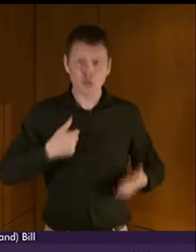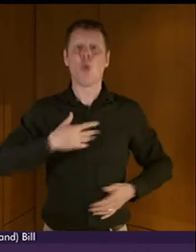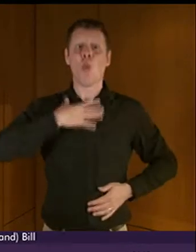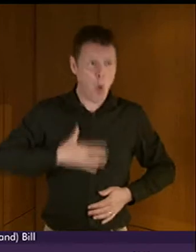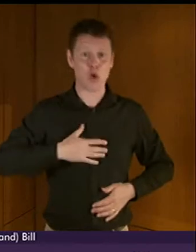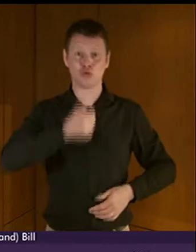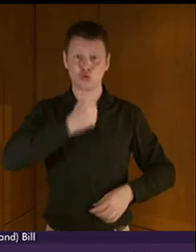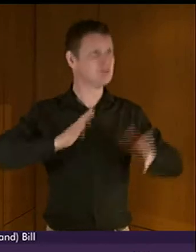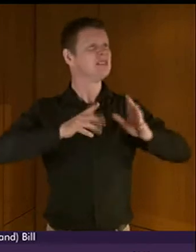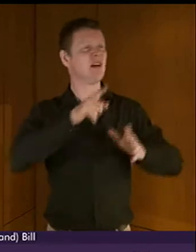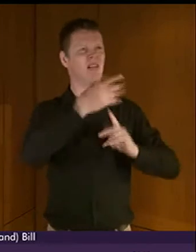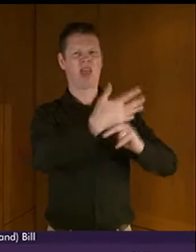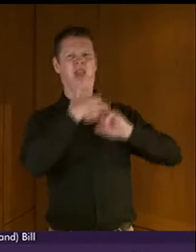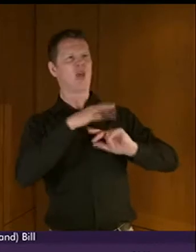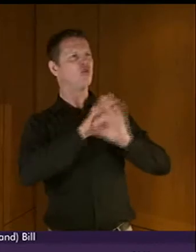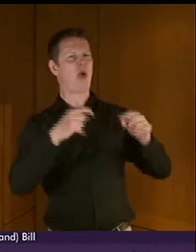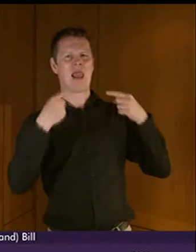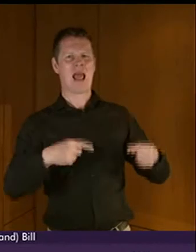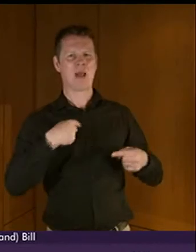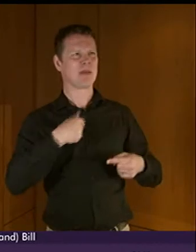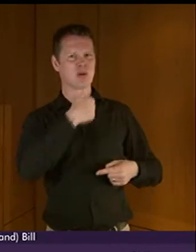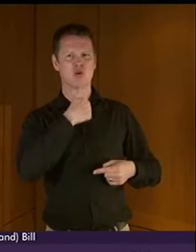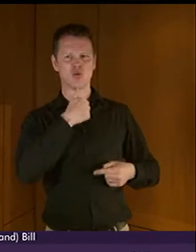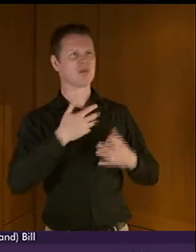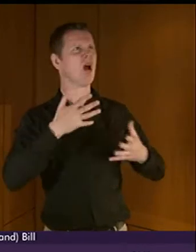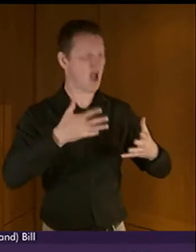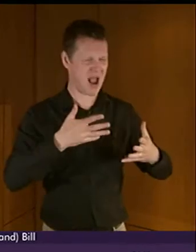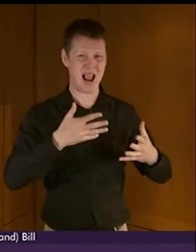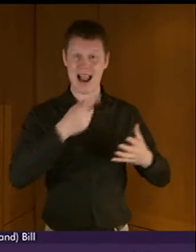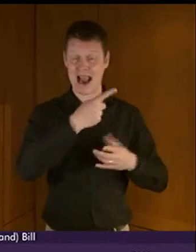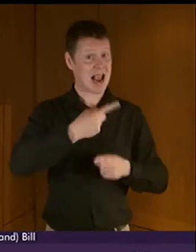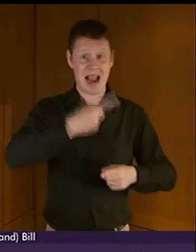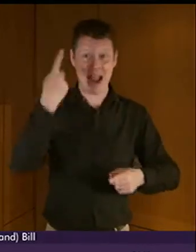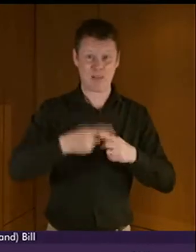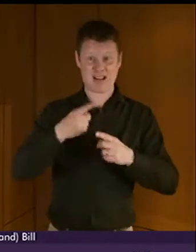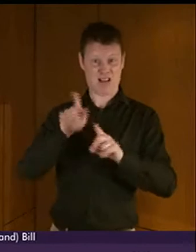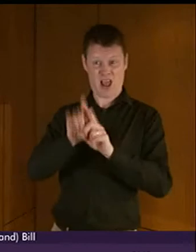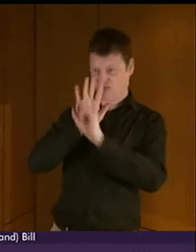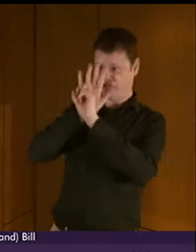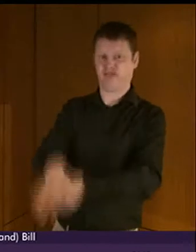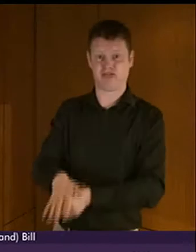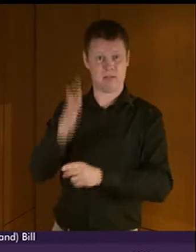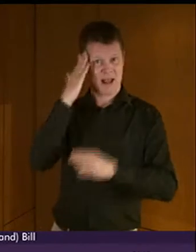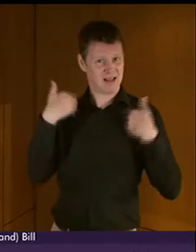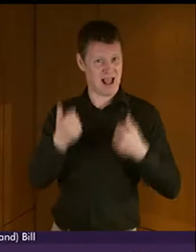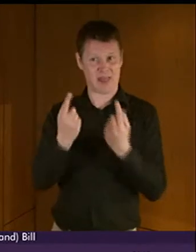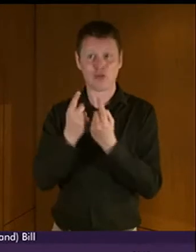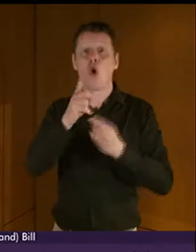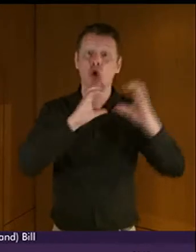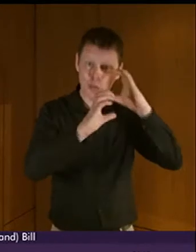let them use, are immediately being given a mental health issue, never mind a communication issue.